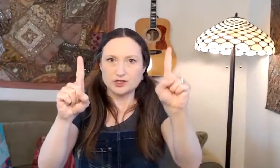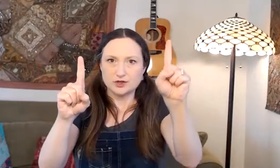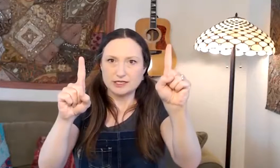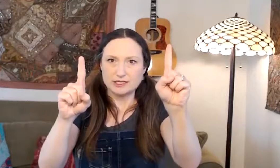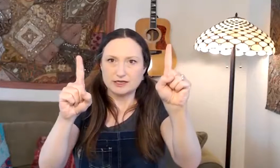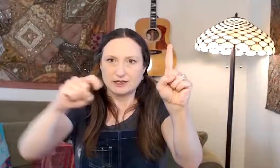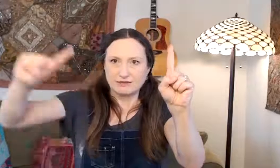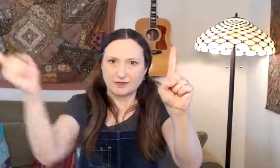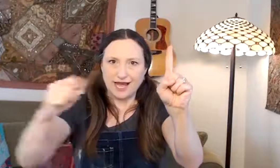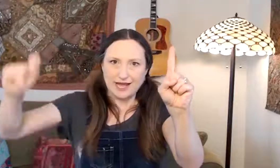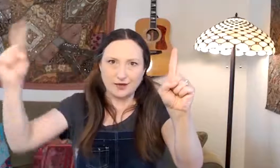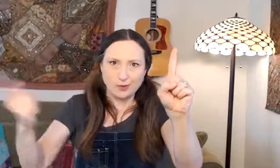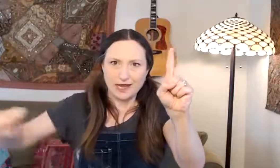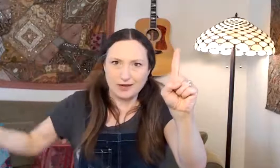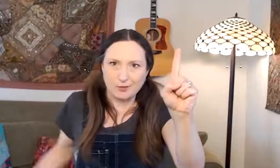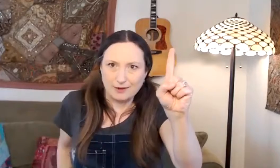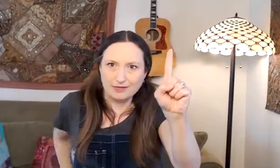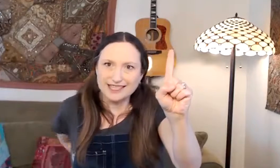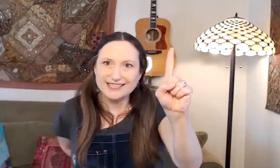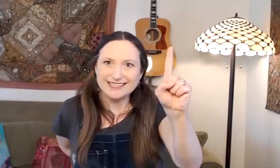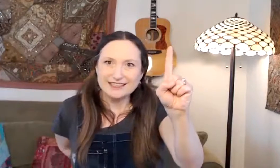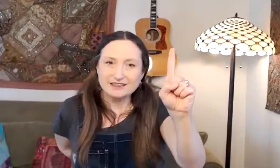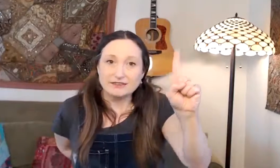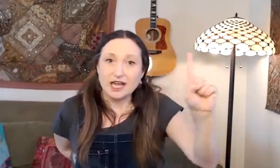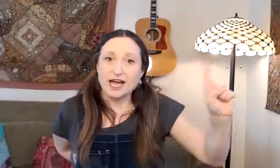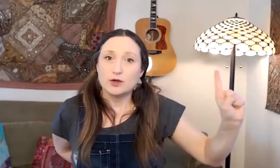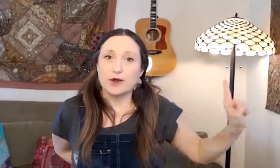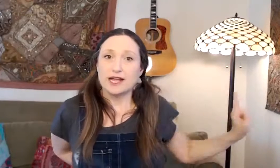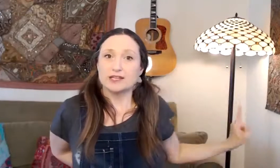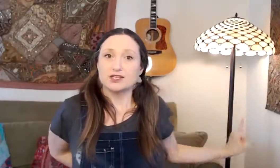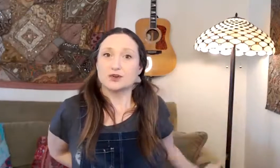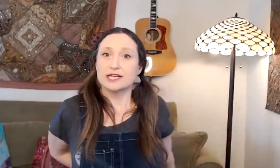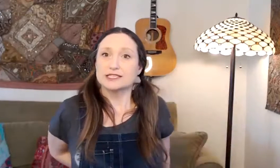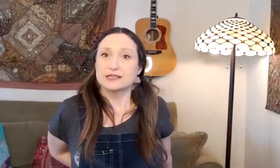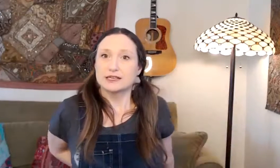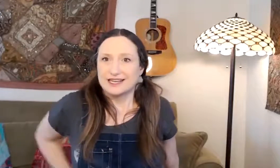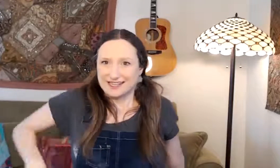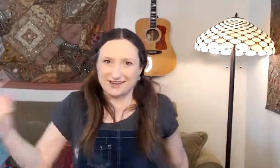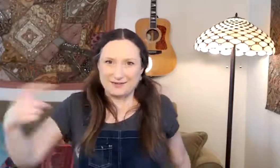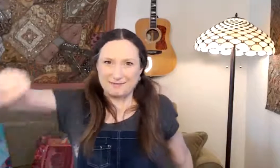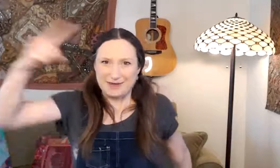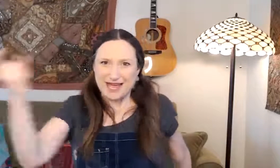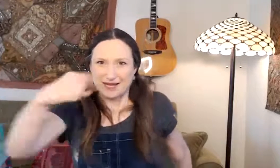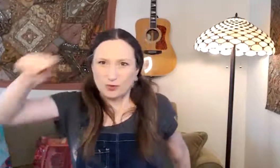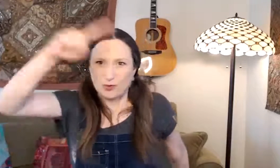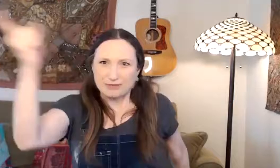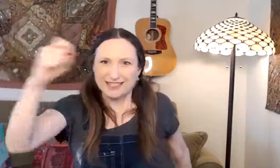wobbly. Fly away, wobbly. Fly away, straight. Come back, wobbly.